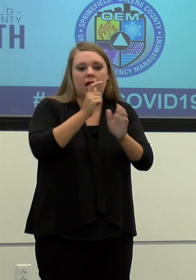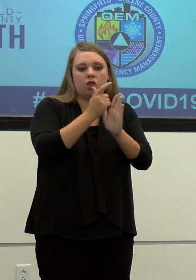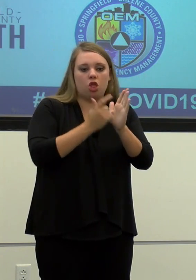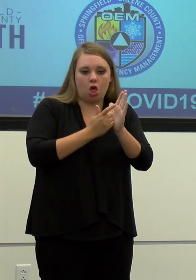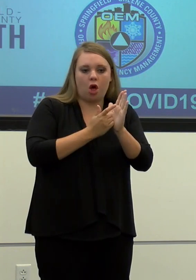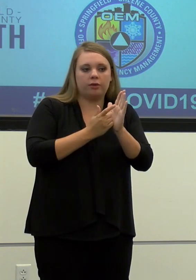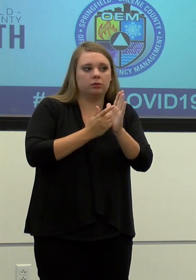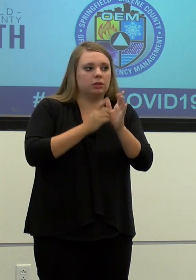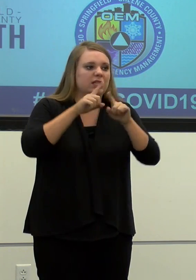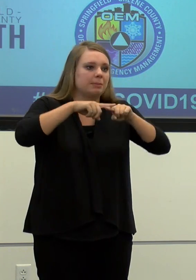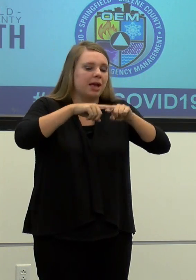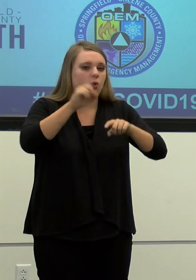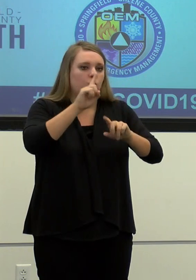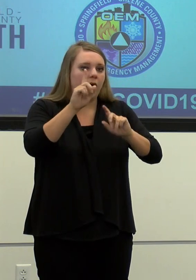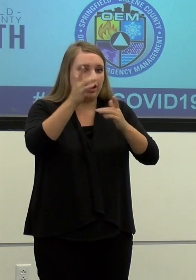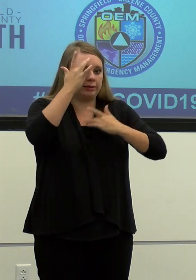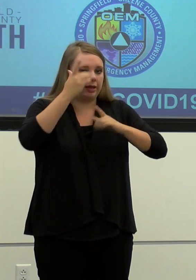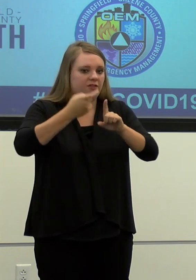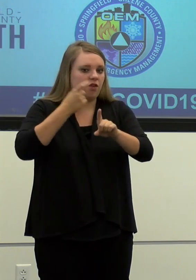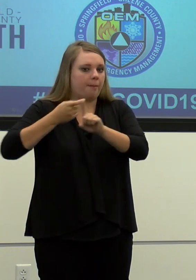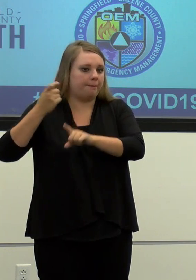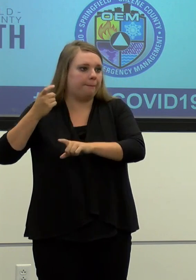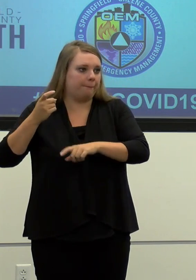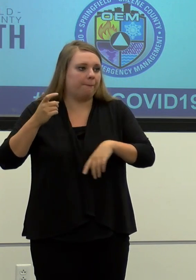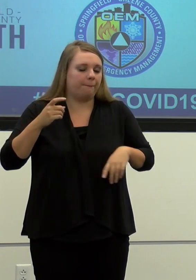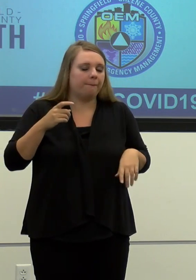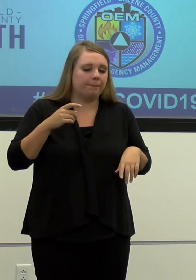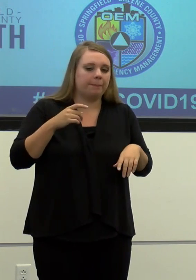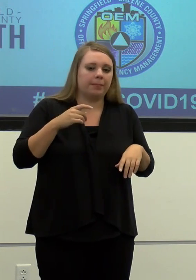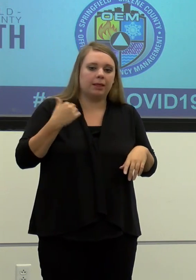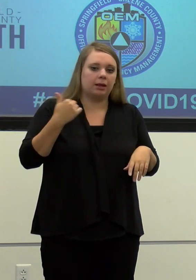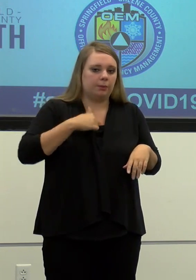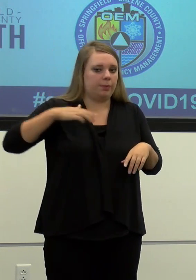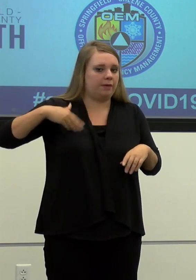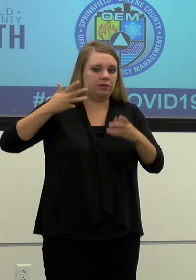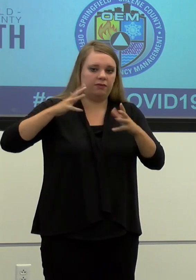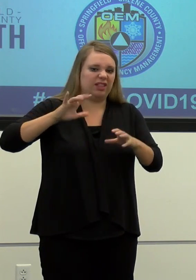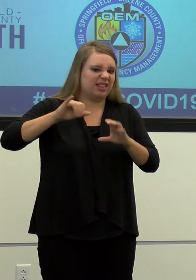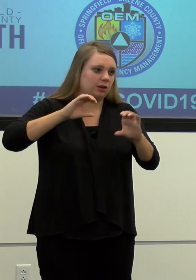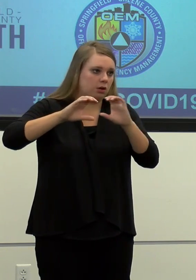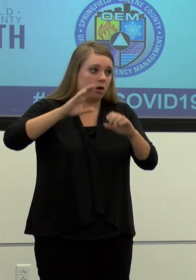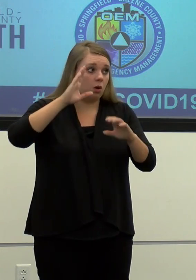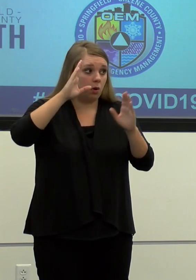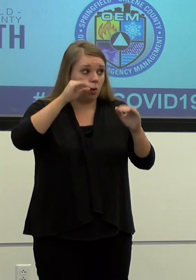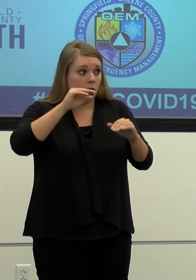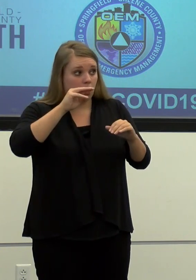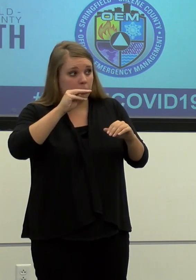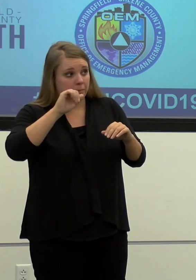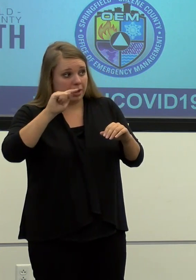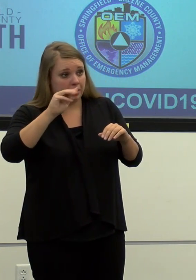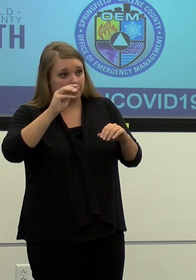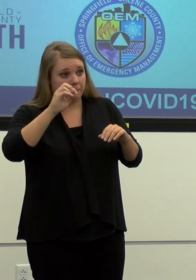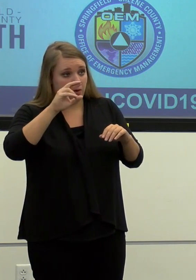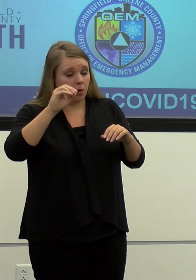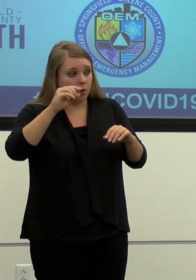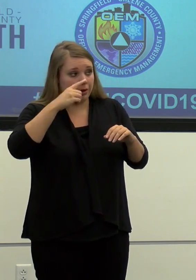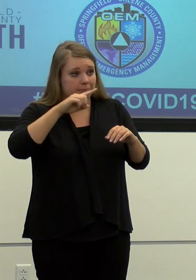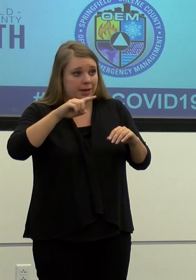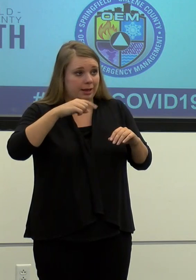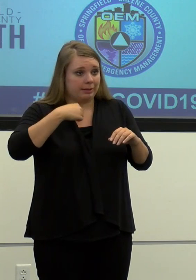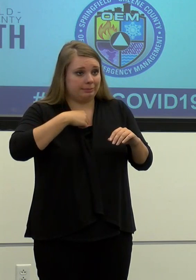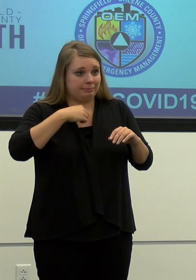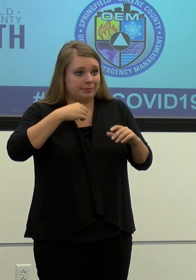that conversation. I know that, uh, I, I hope that Matt Morrow won't mind me putting him, uh, you know, kind of